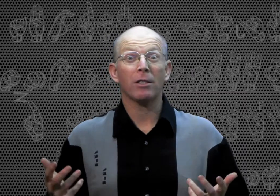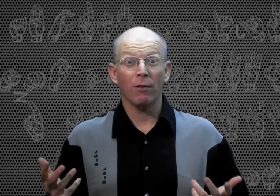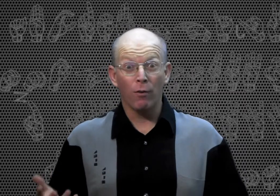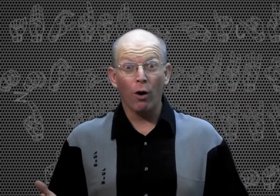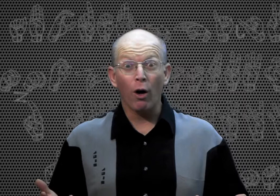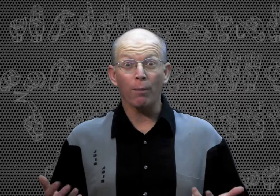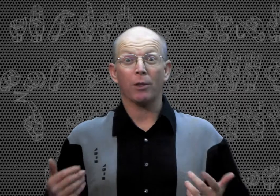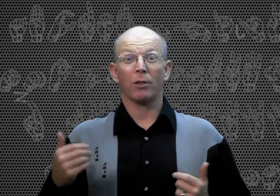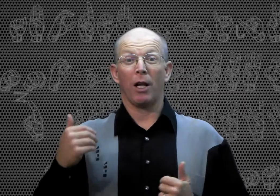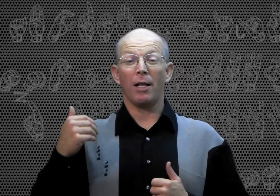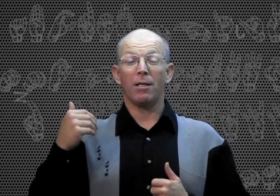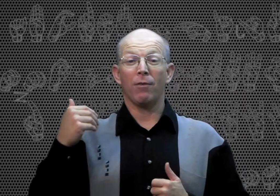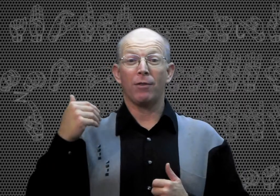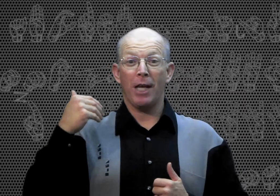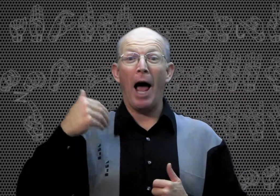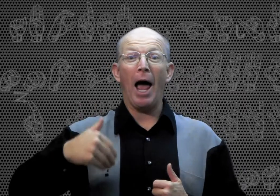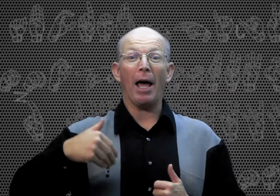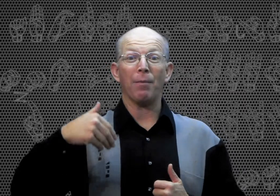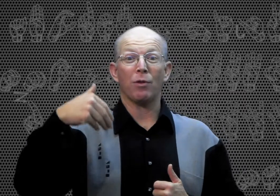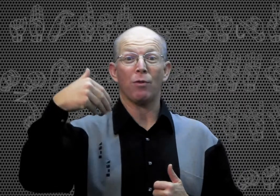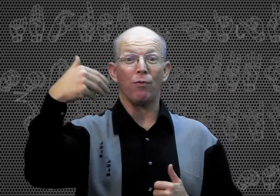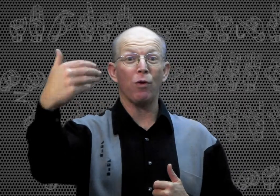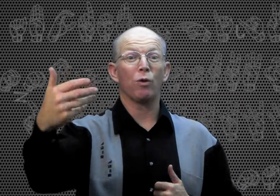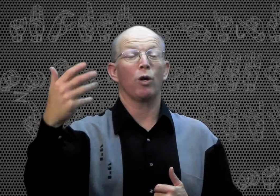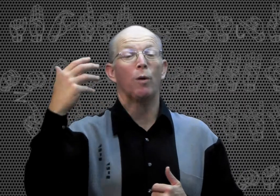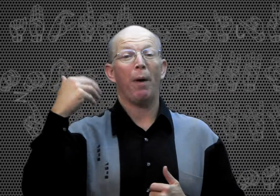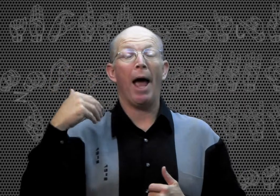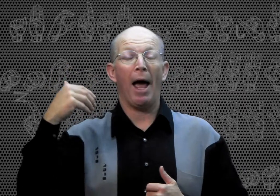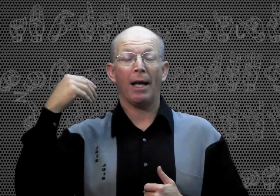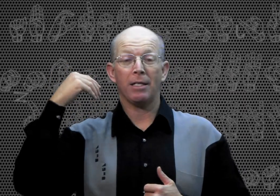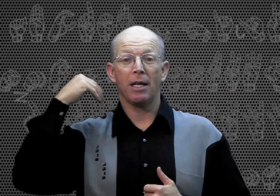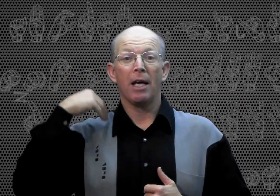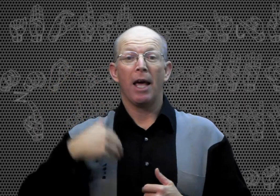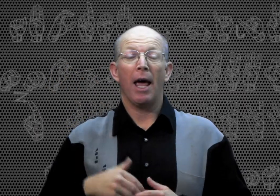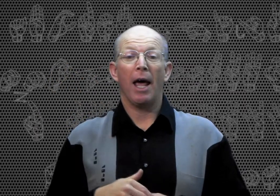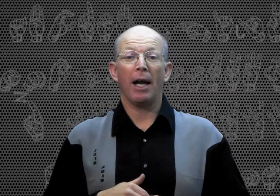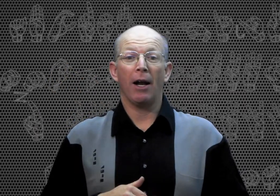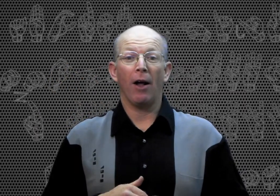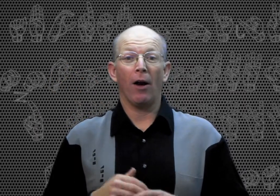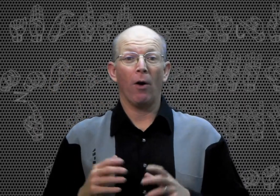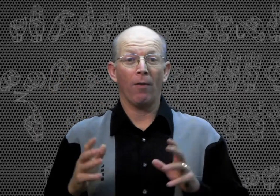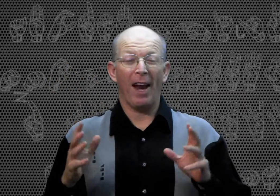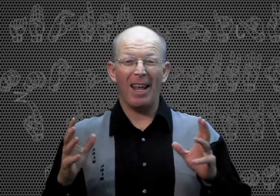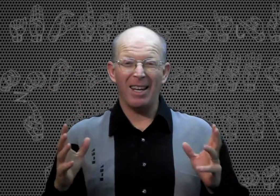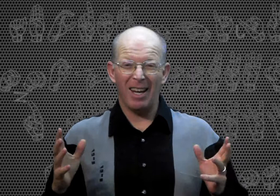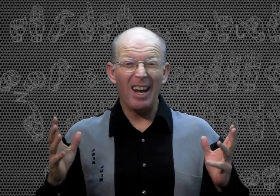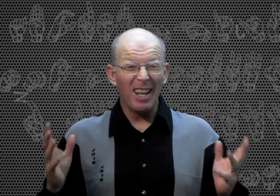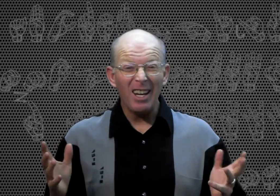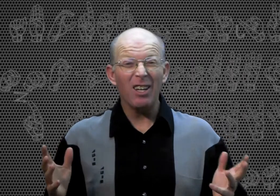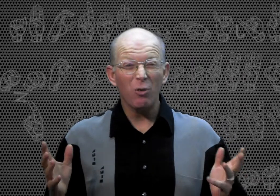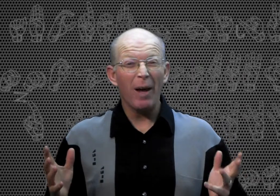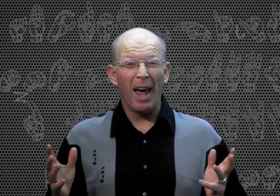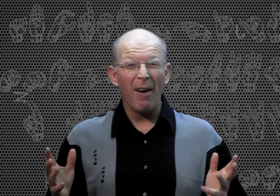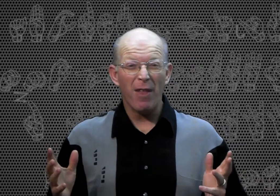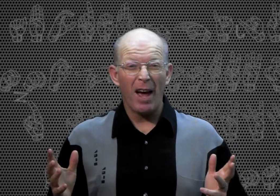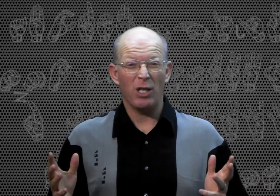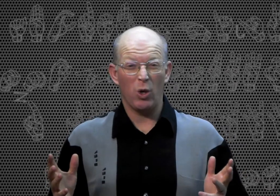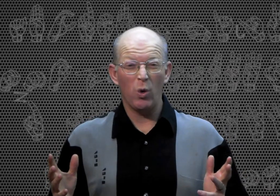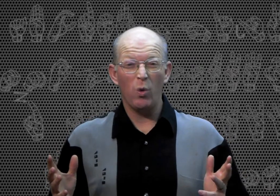of verbs. There's lots of times, future, past, and all of that. In English, we have that too,